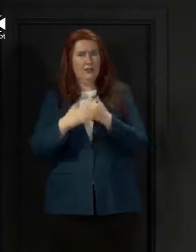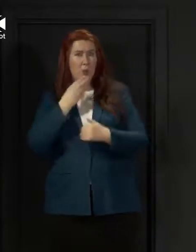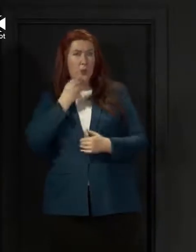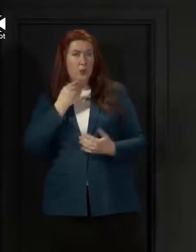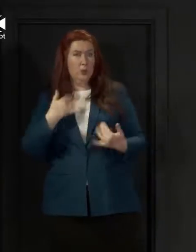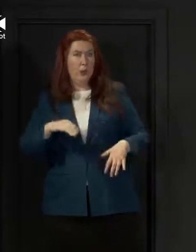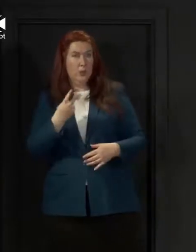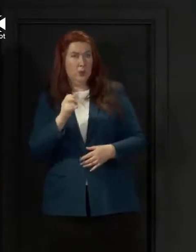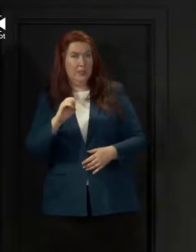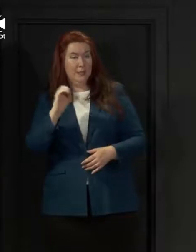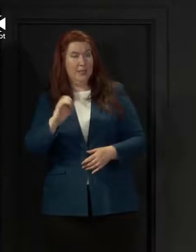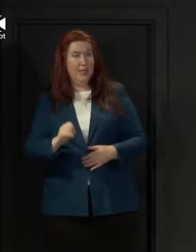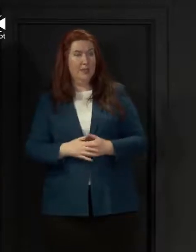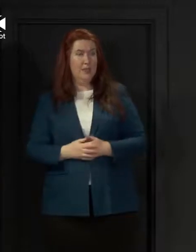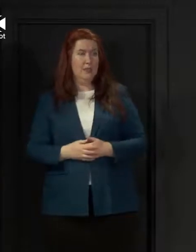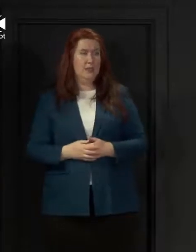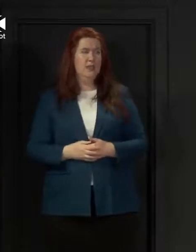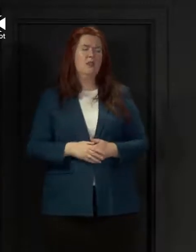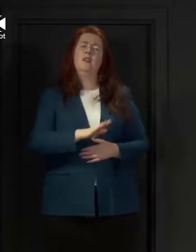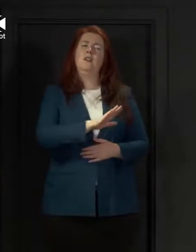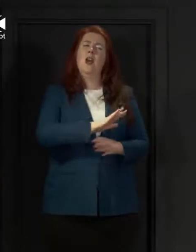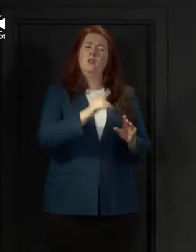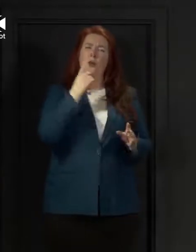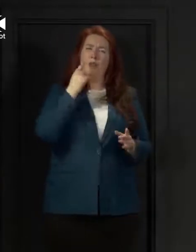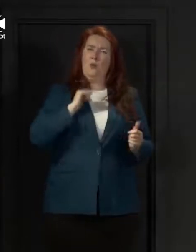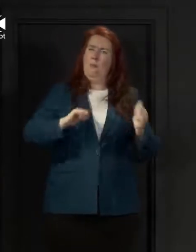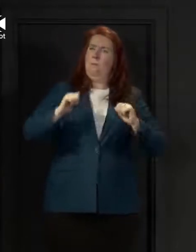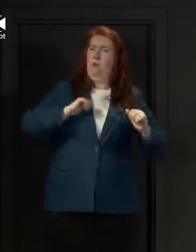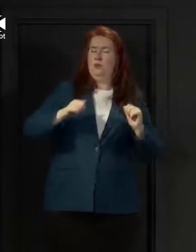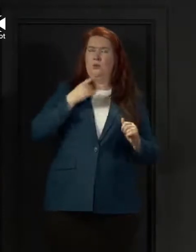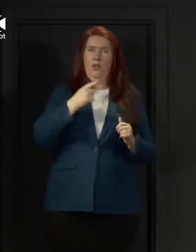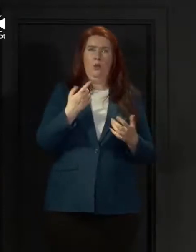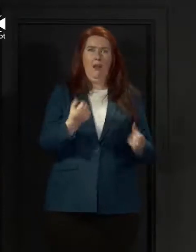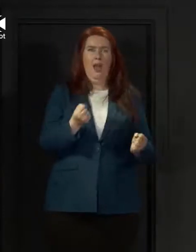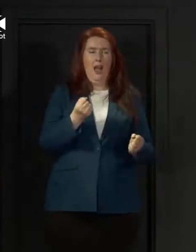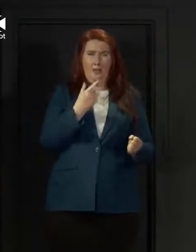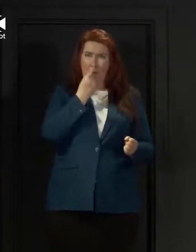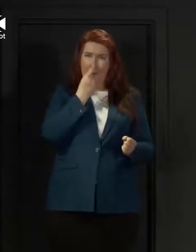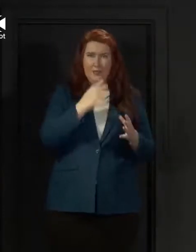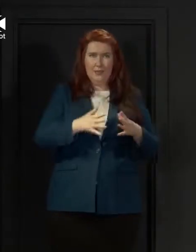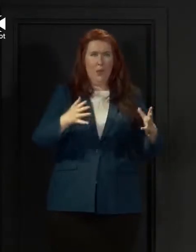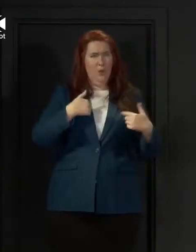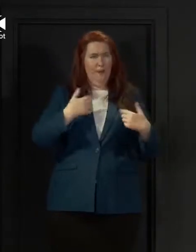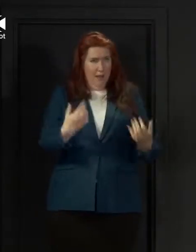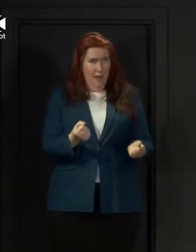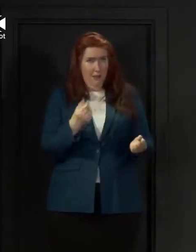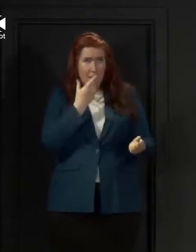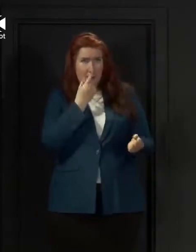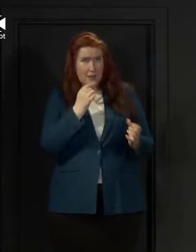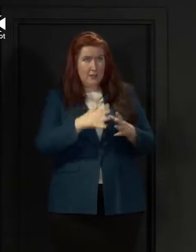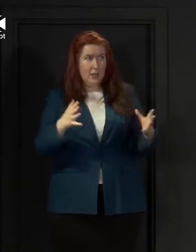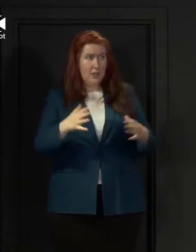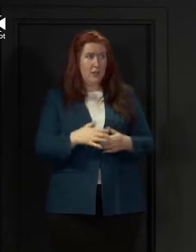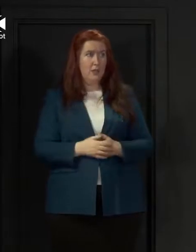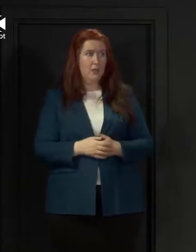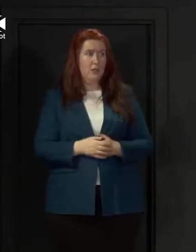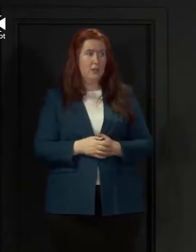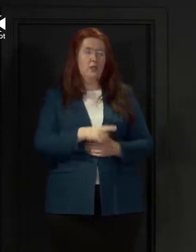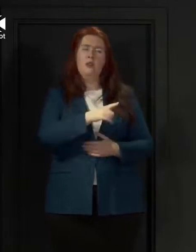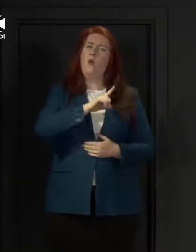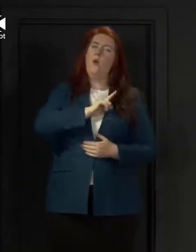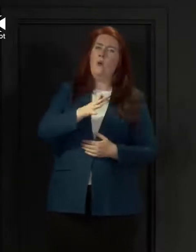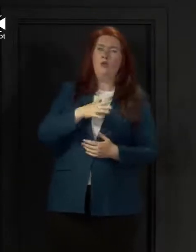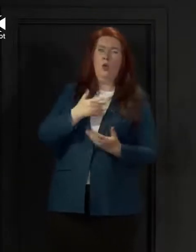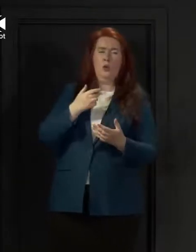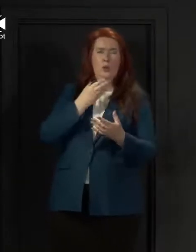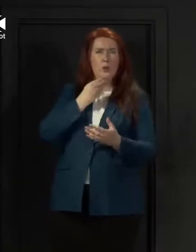so Tom I don't I don't think it's a hollow boast at all to say we've got the capacity we've got the capacity and we we are